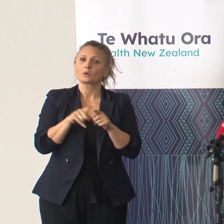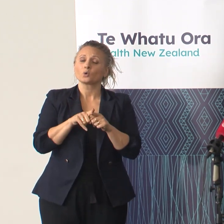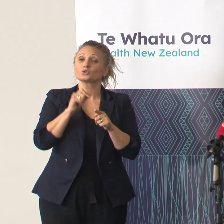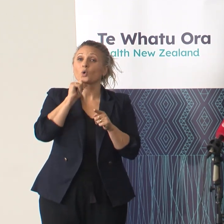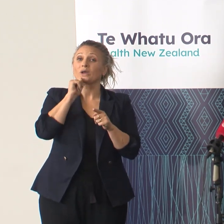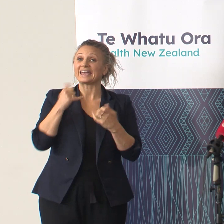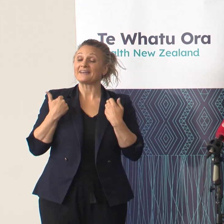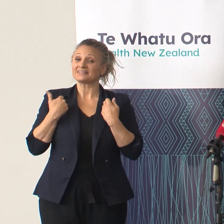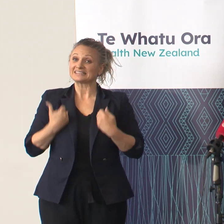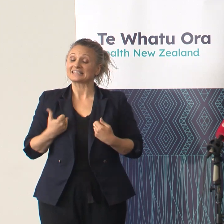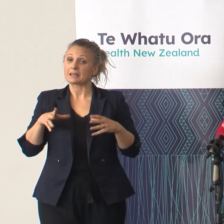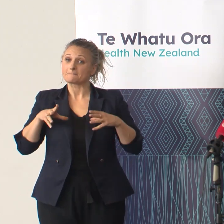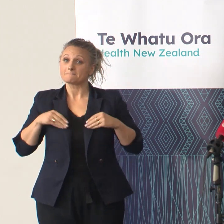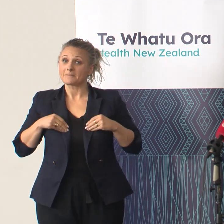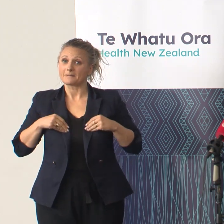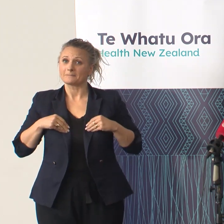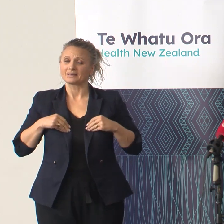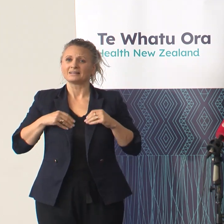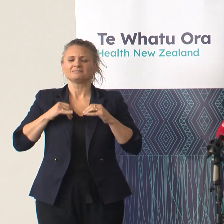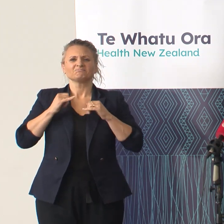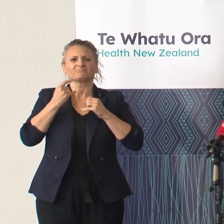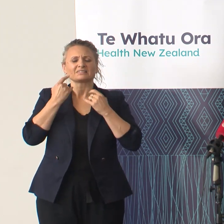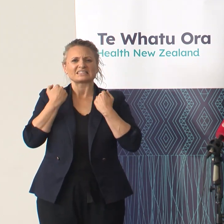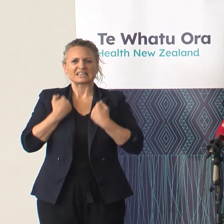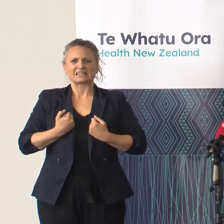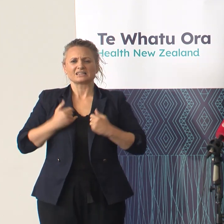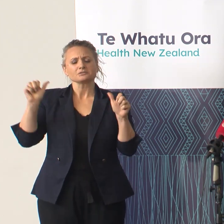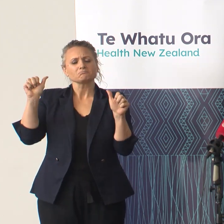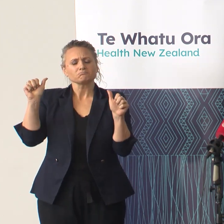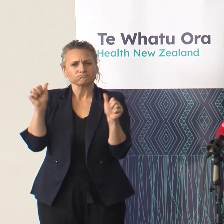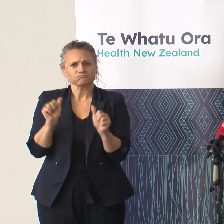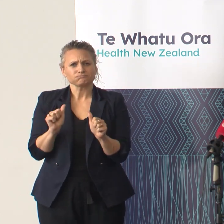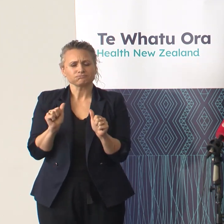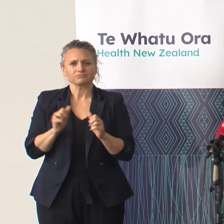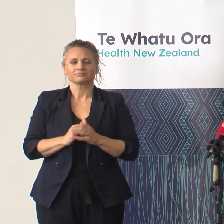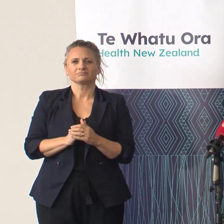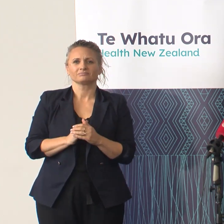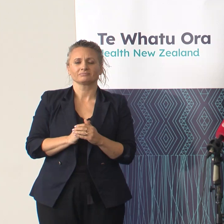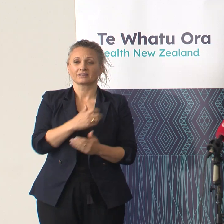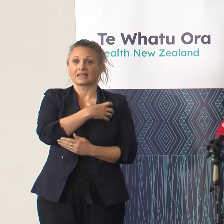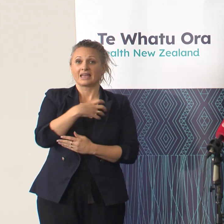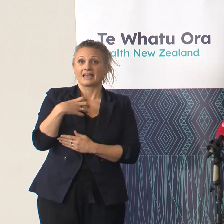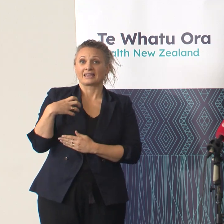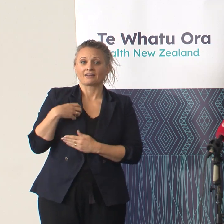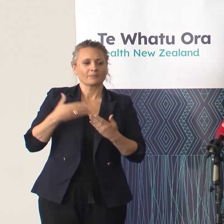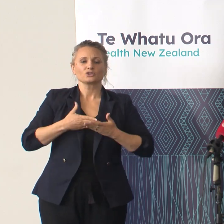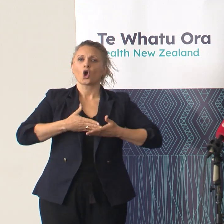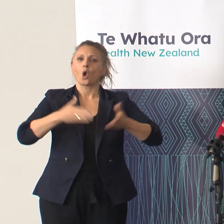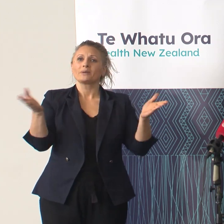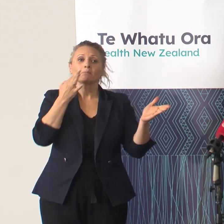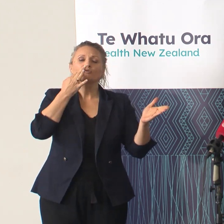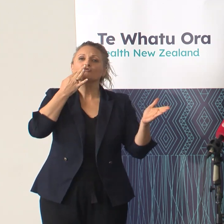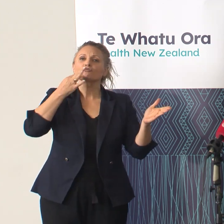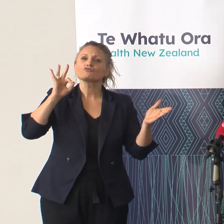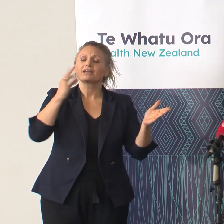of hospitalisation. This winter, the government has widened access to free flu vaccines for people,